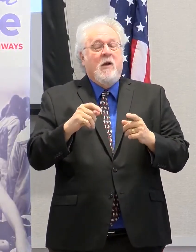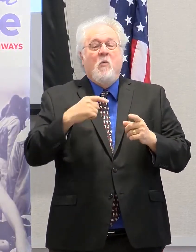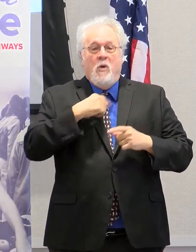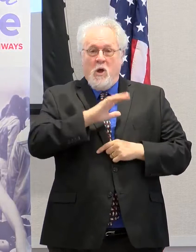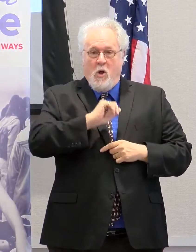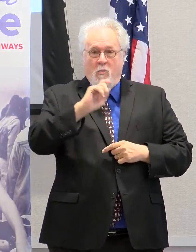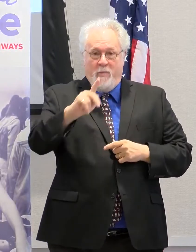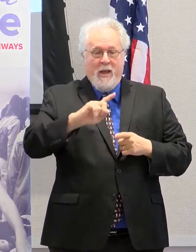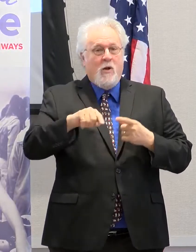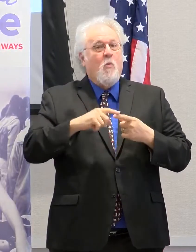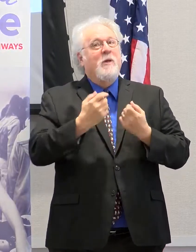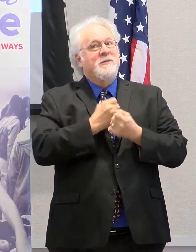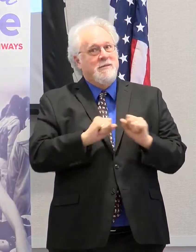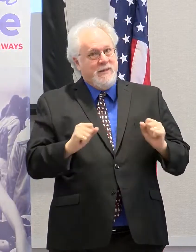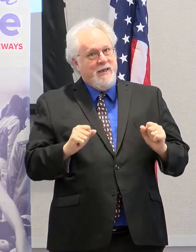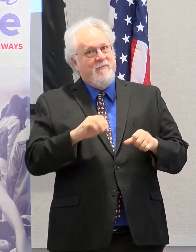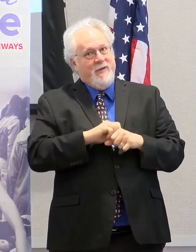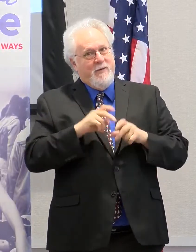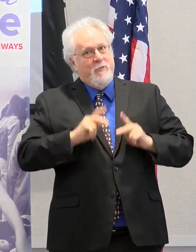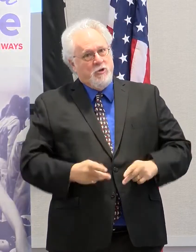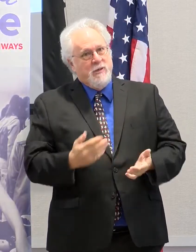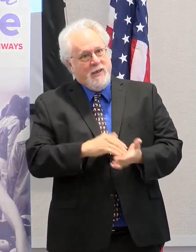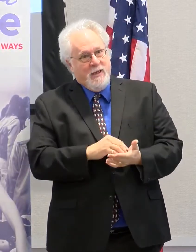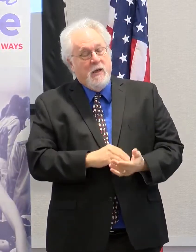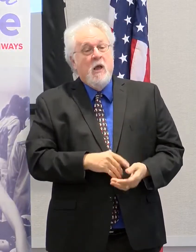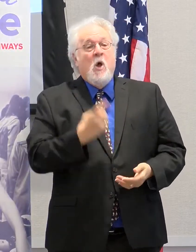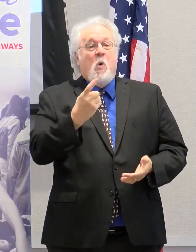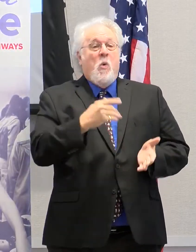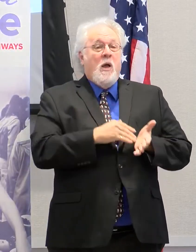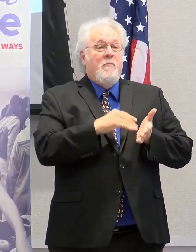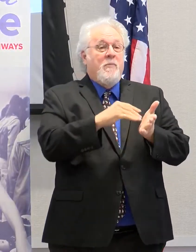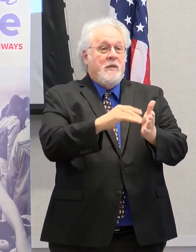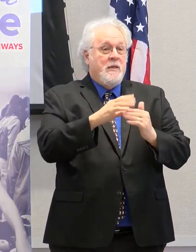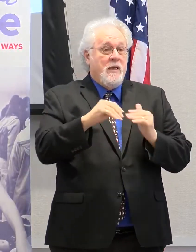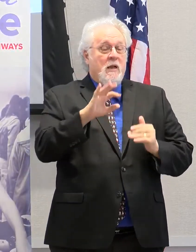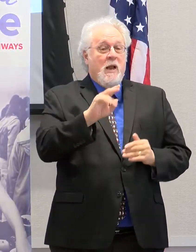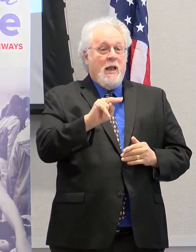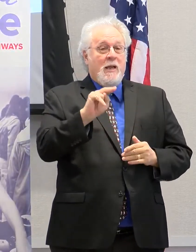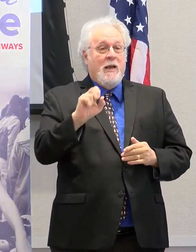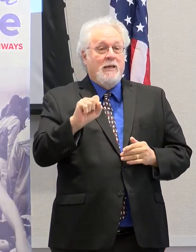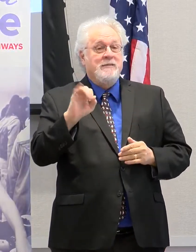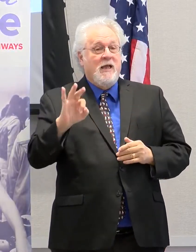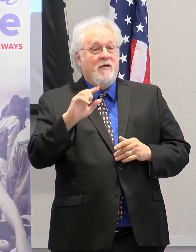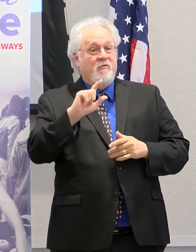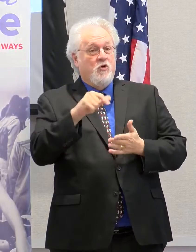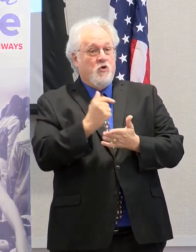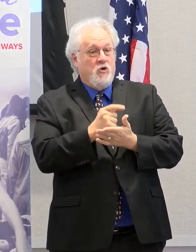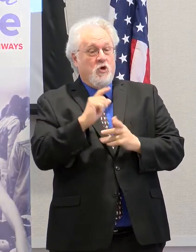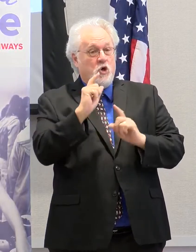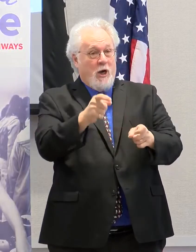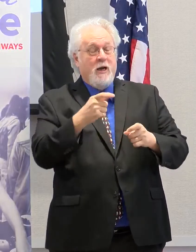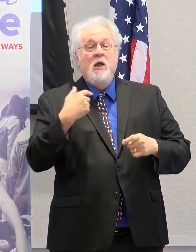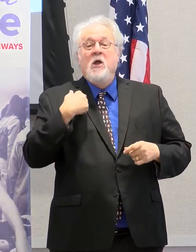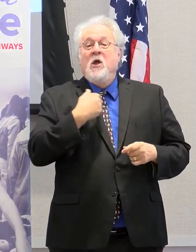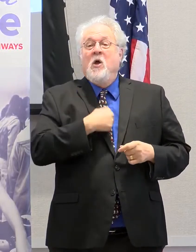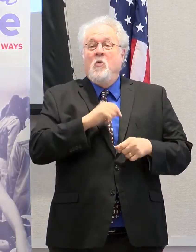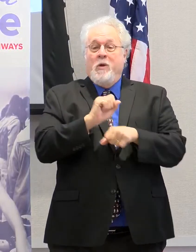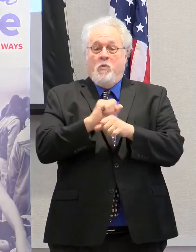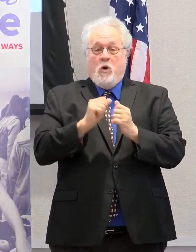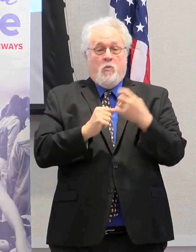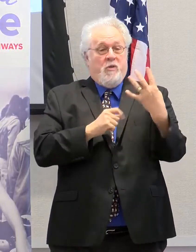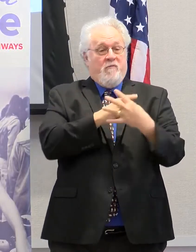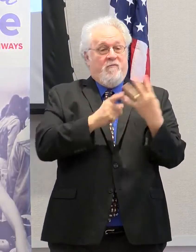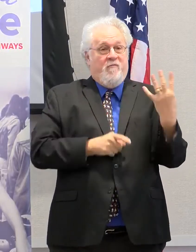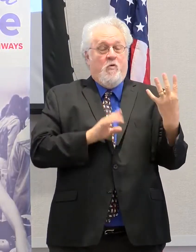safe in person again. Through a $1 million NSF grant, LSU faculty are working with four schools in East Baton Rouge